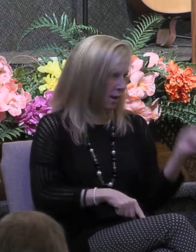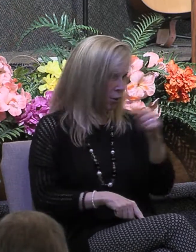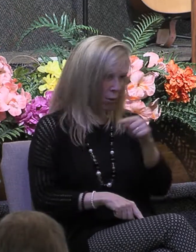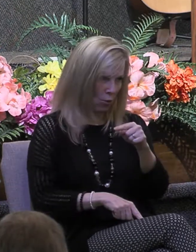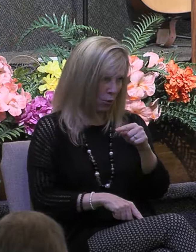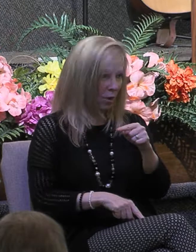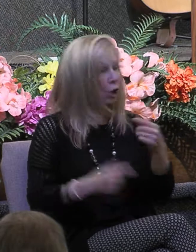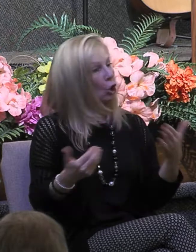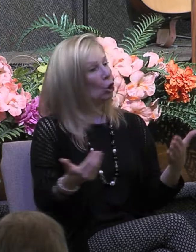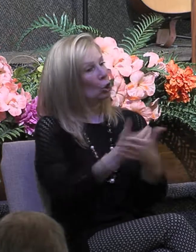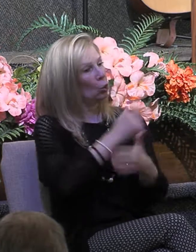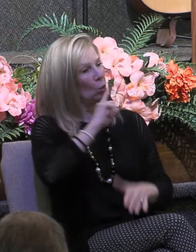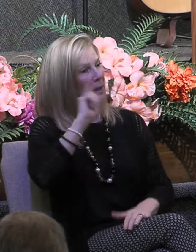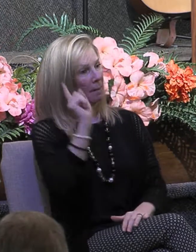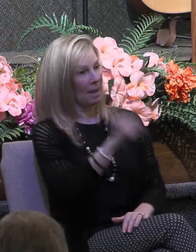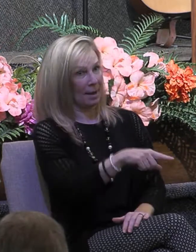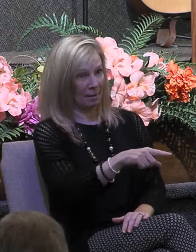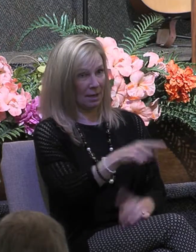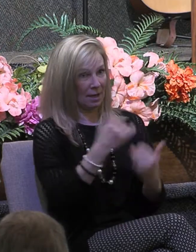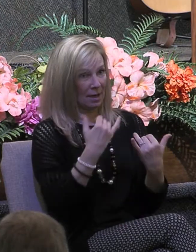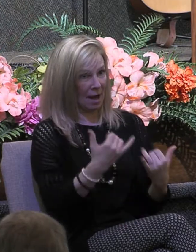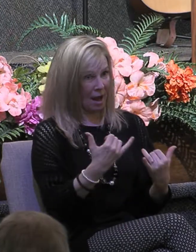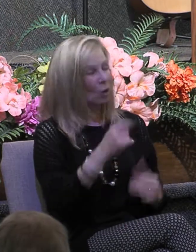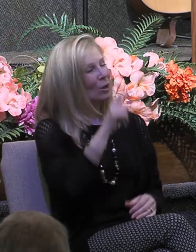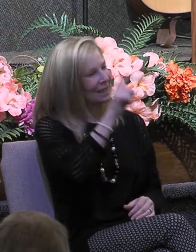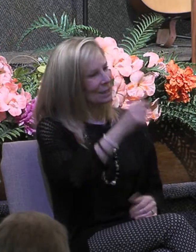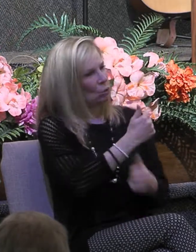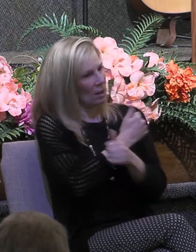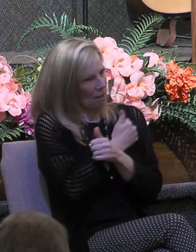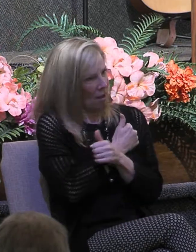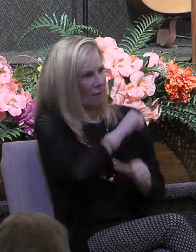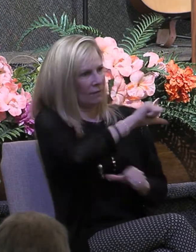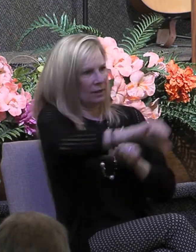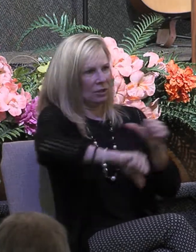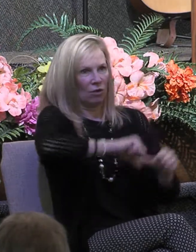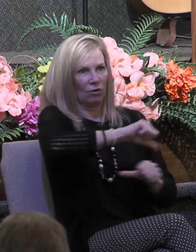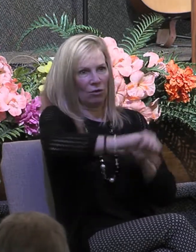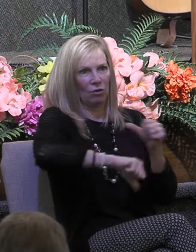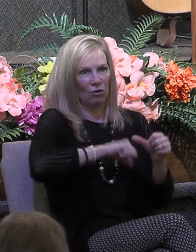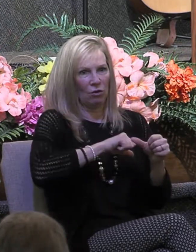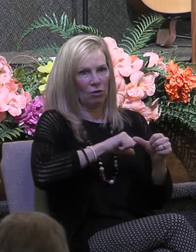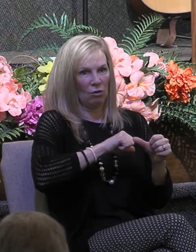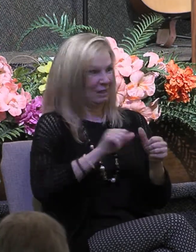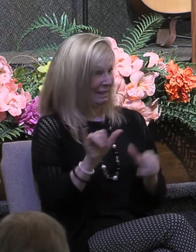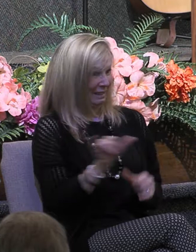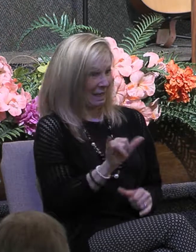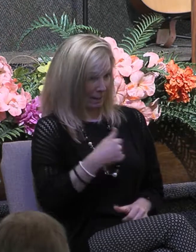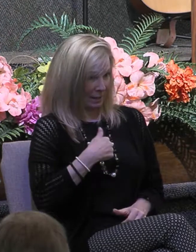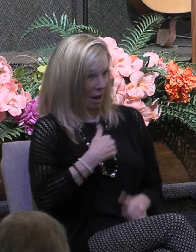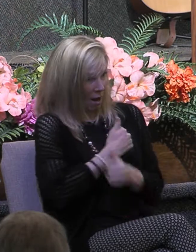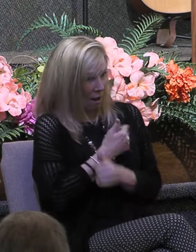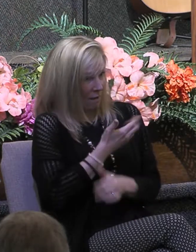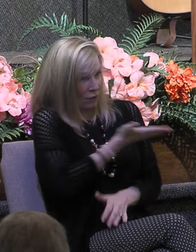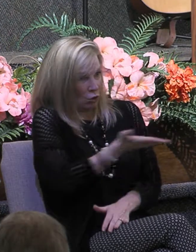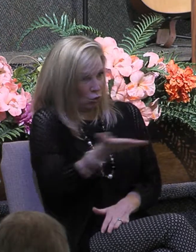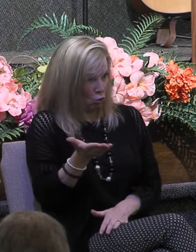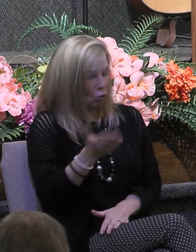commandment I give to you, that you love one another, even as I have loved you, that you also love one another.